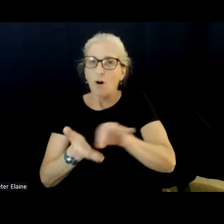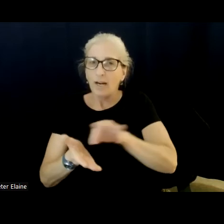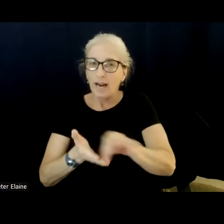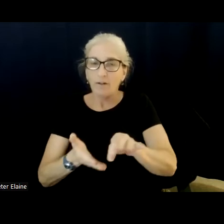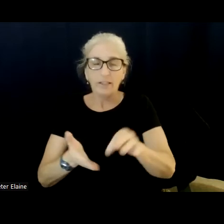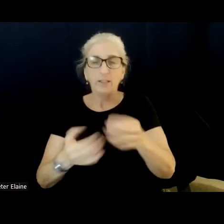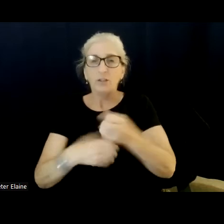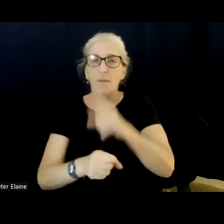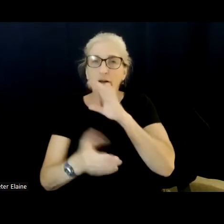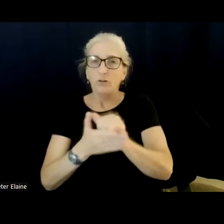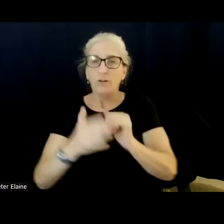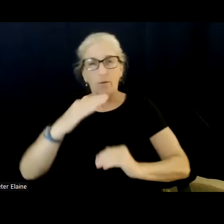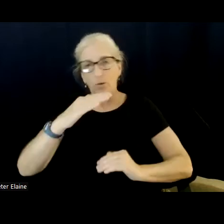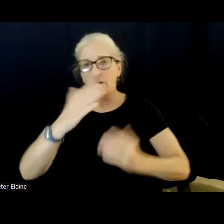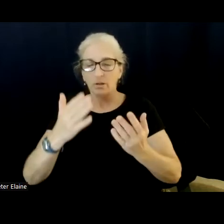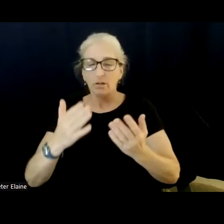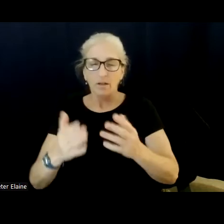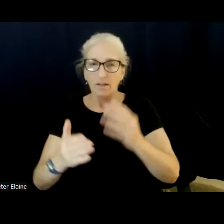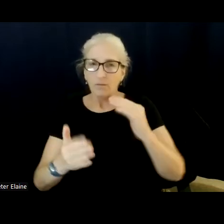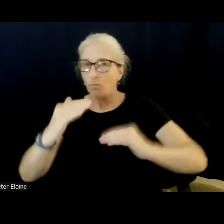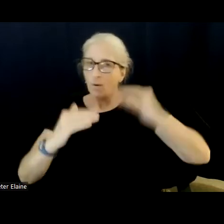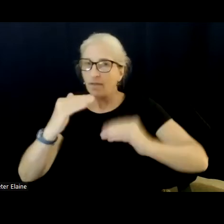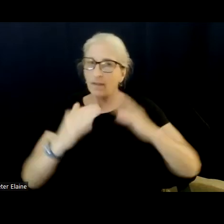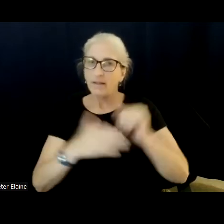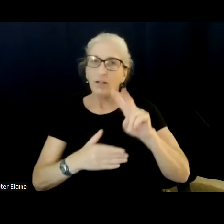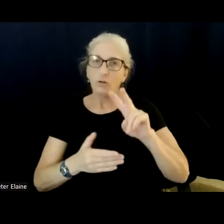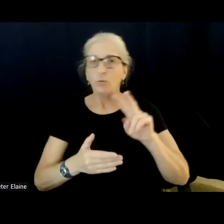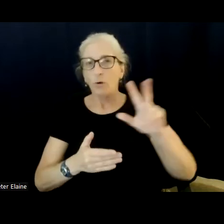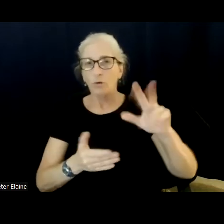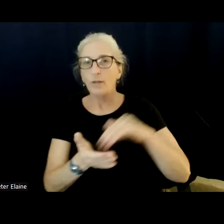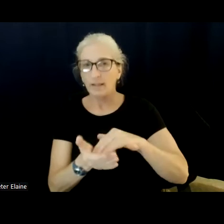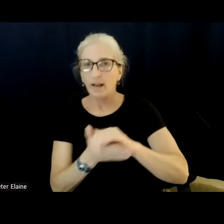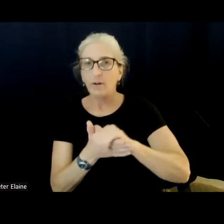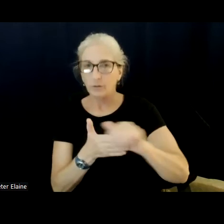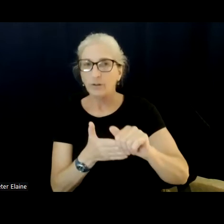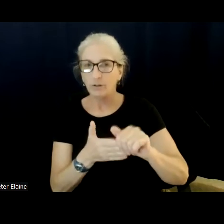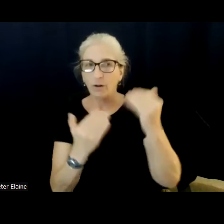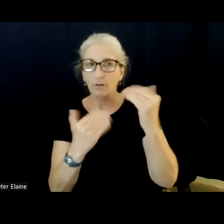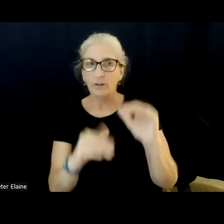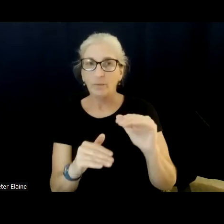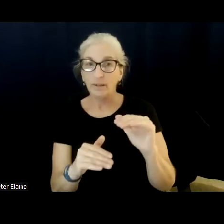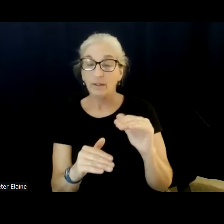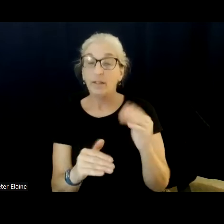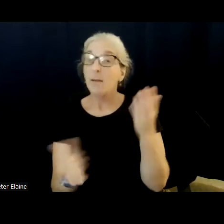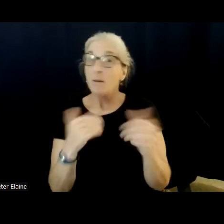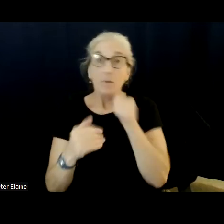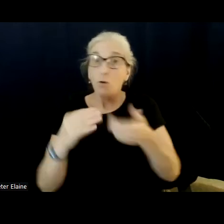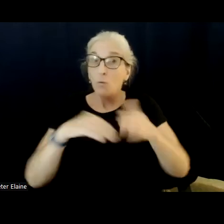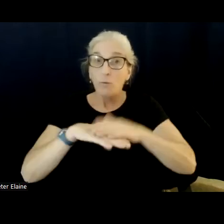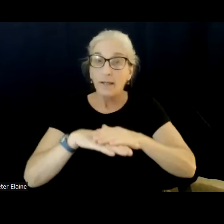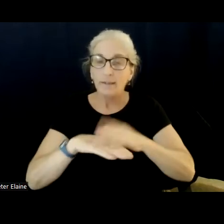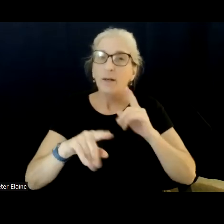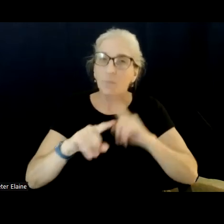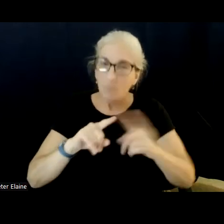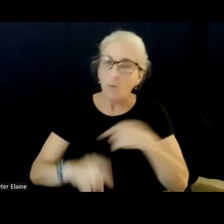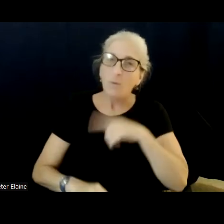even assuming we don't raise those, to find some way to maybe consider families that are having especially difficult times to